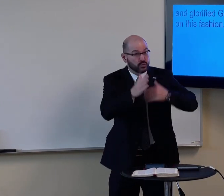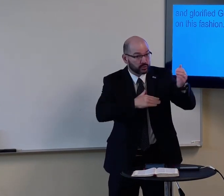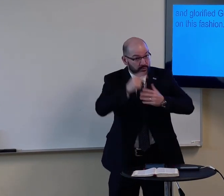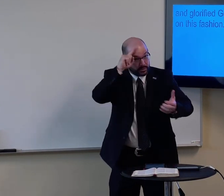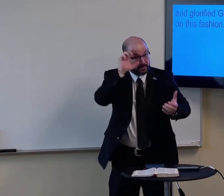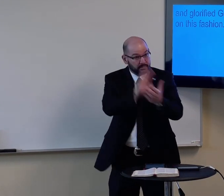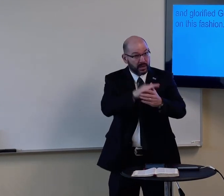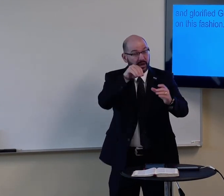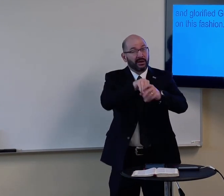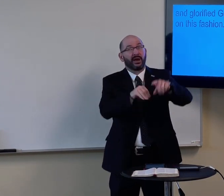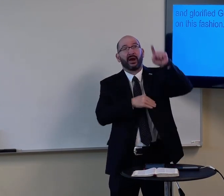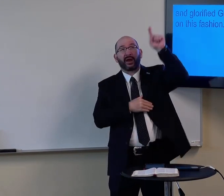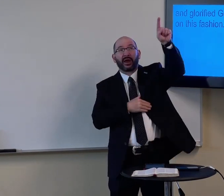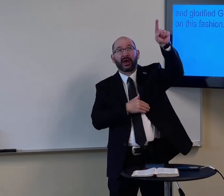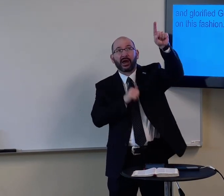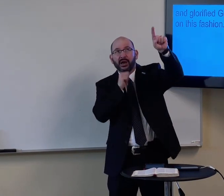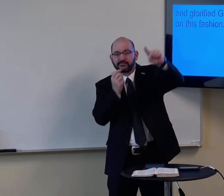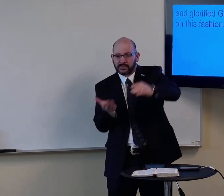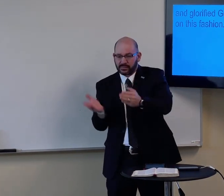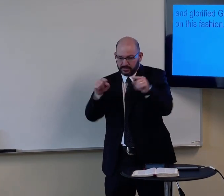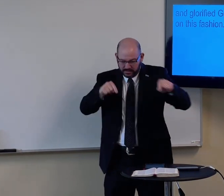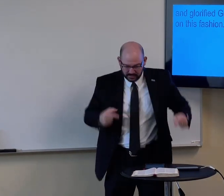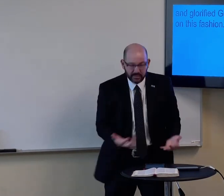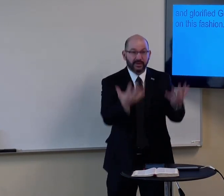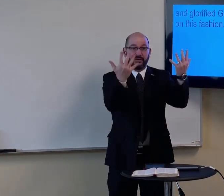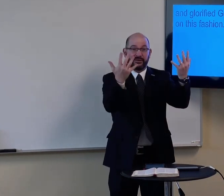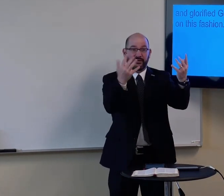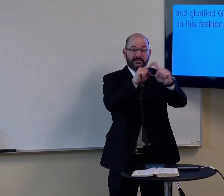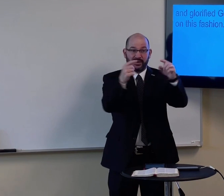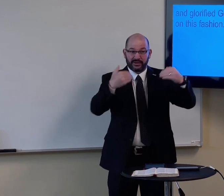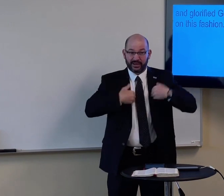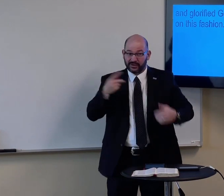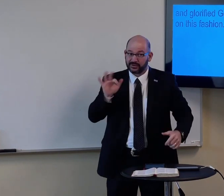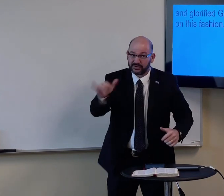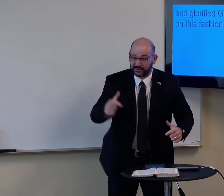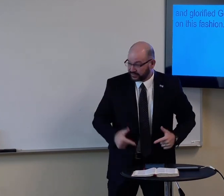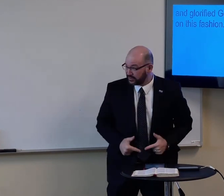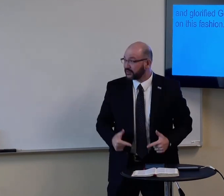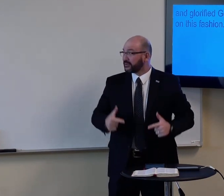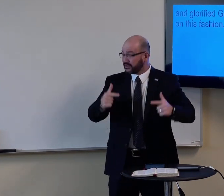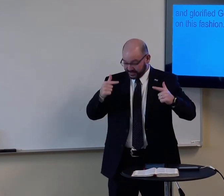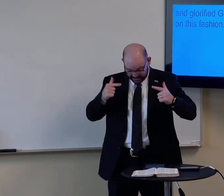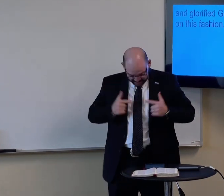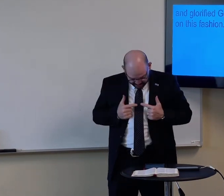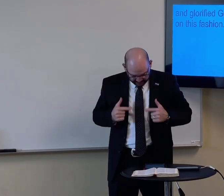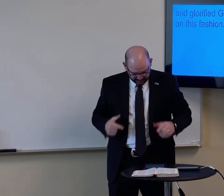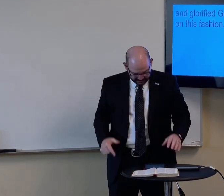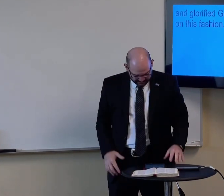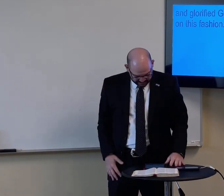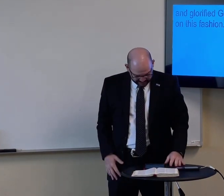That whosoever believeth in him should not die and go to hell, but will have everlasting life.